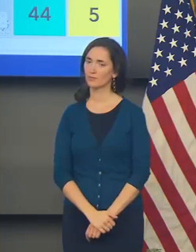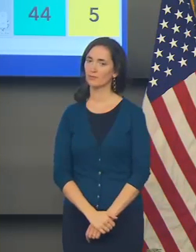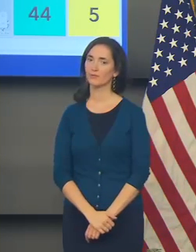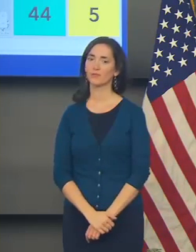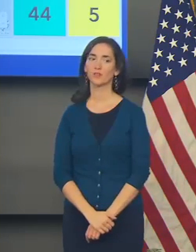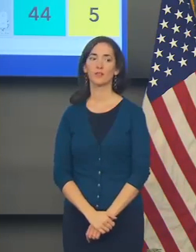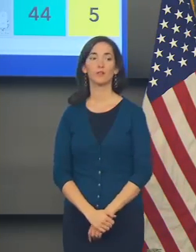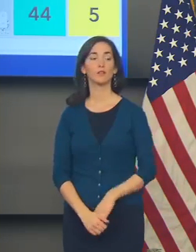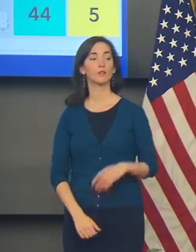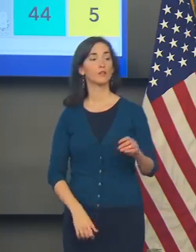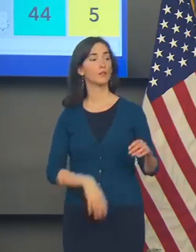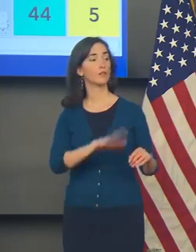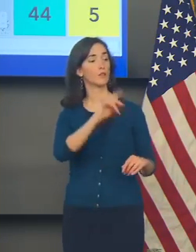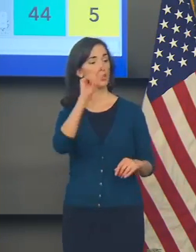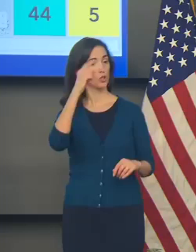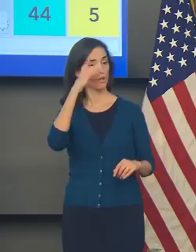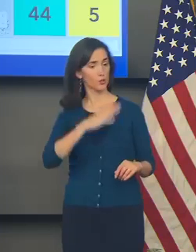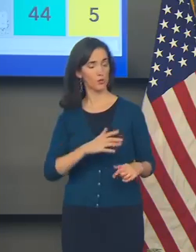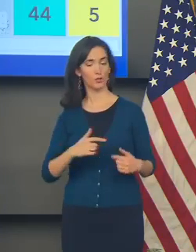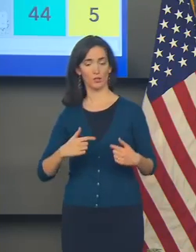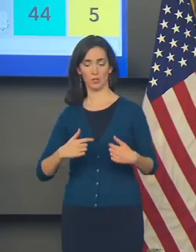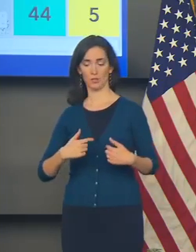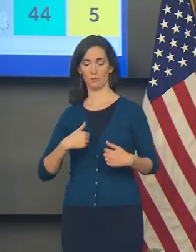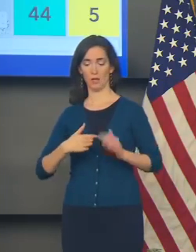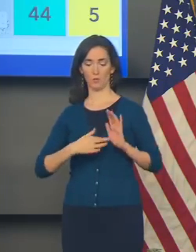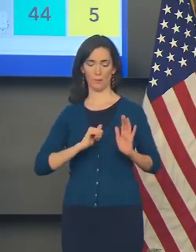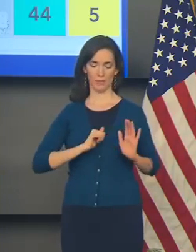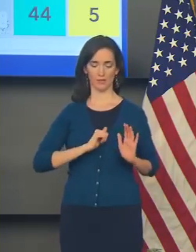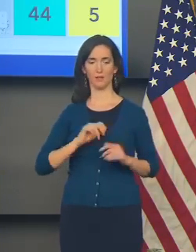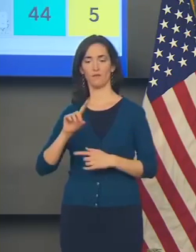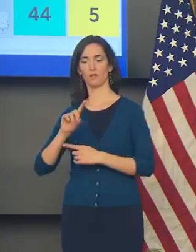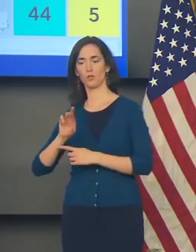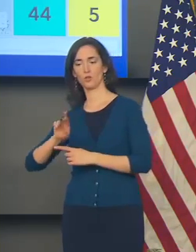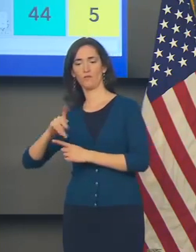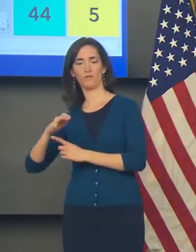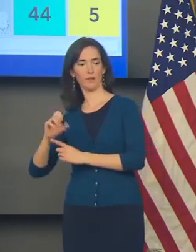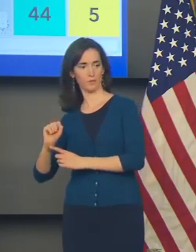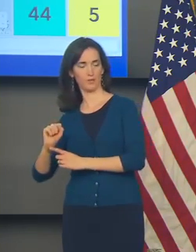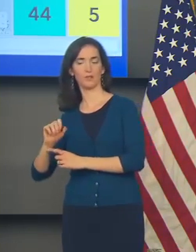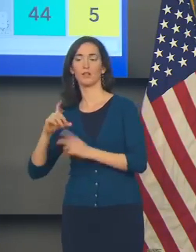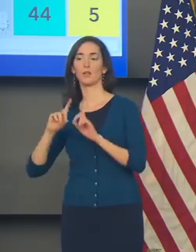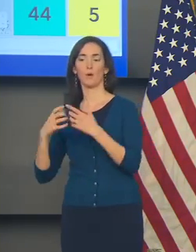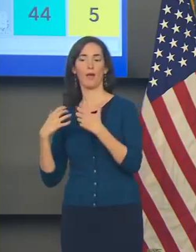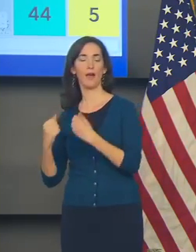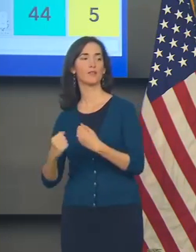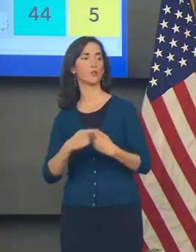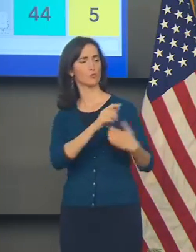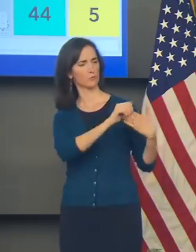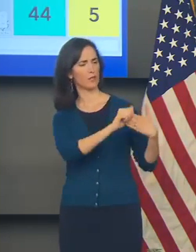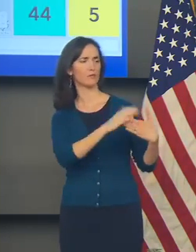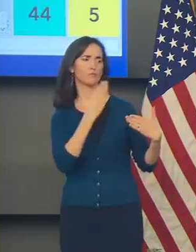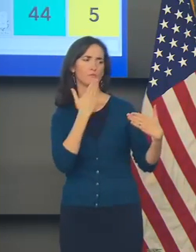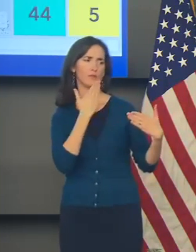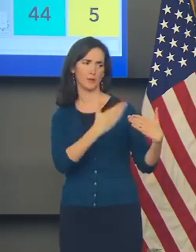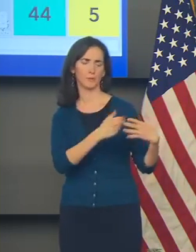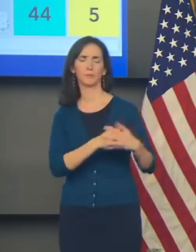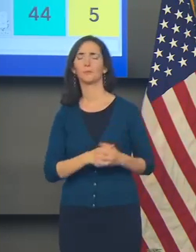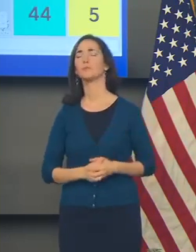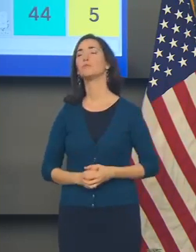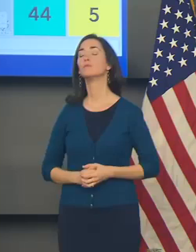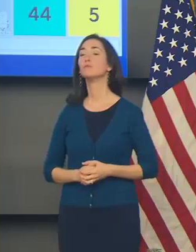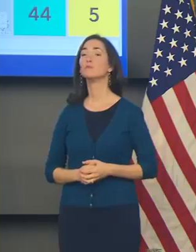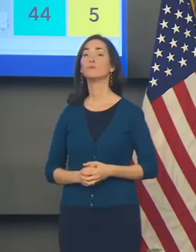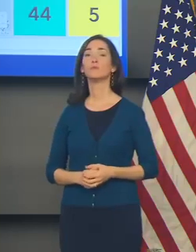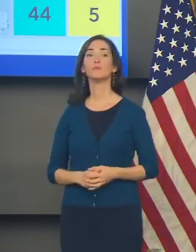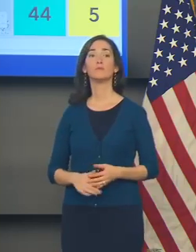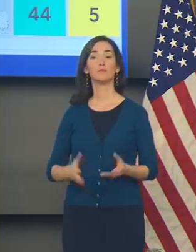Governor, on behalf of myself, Dr. Phillips, and the Department of Health, we thank you for your leadership to continue on this. I'll tell you